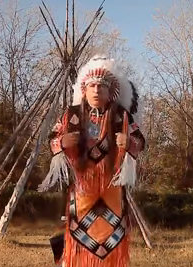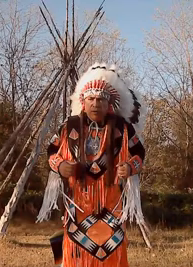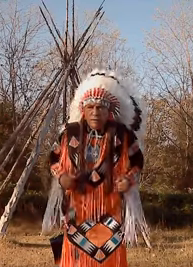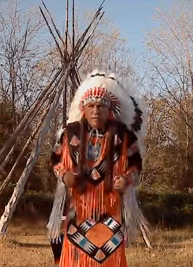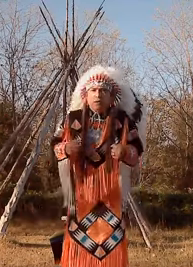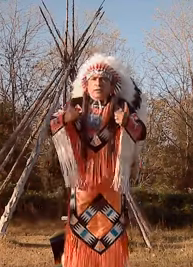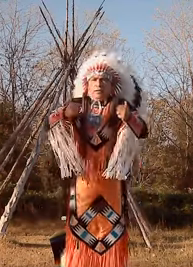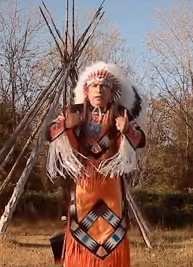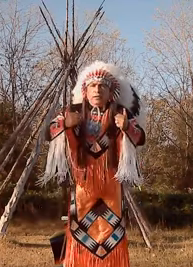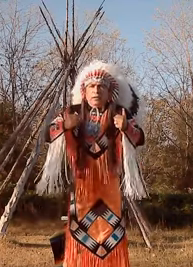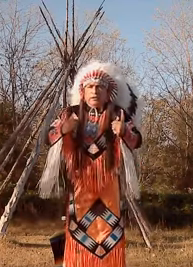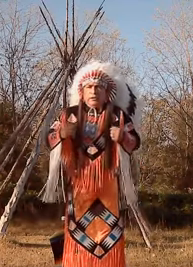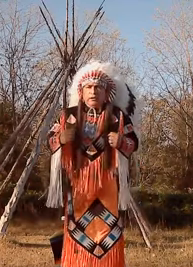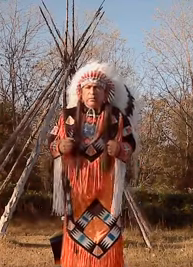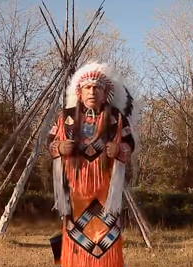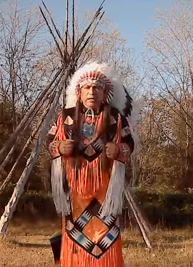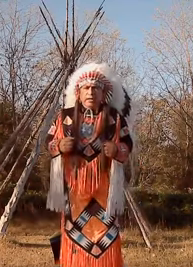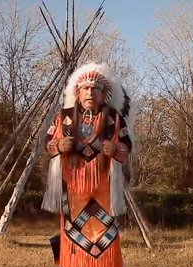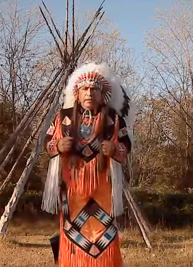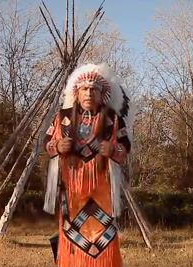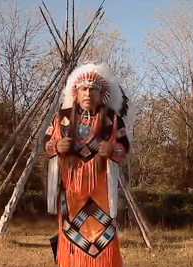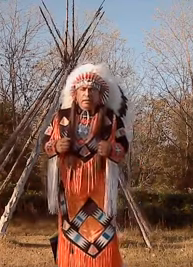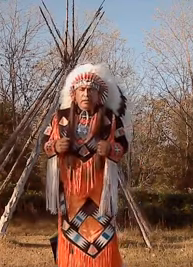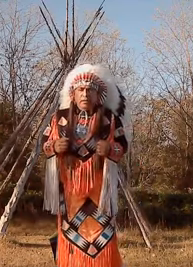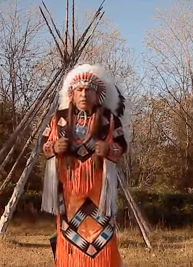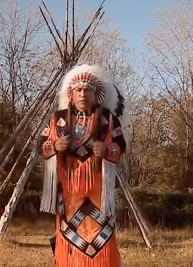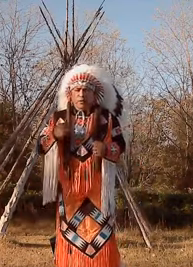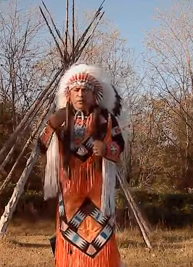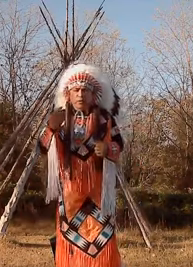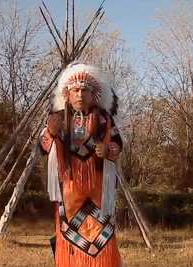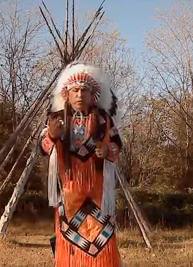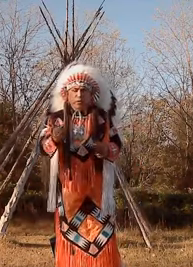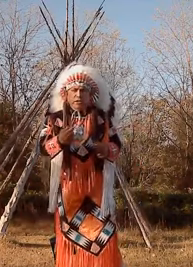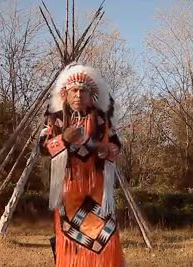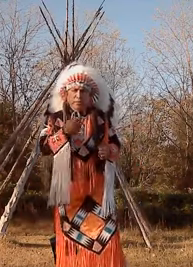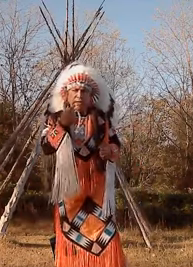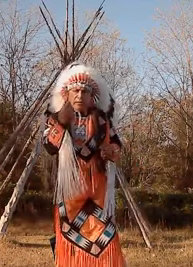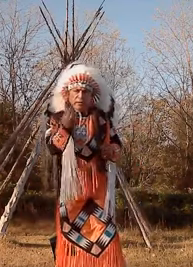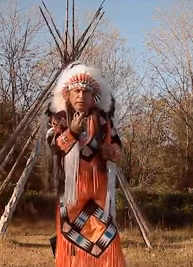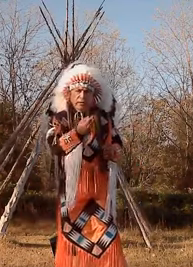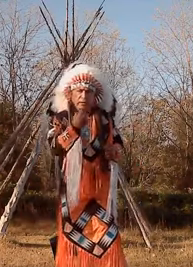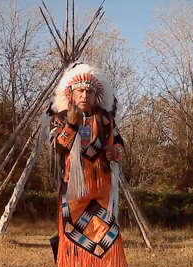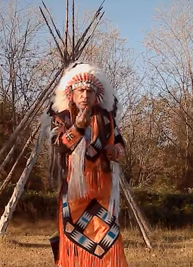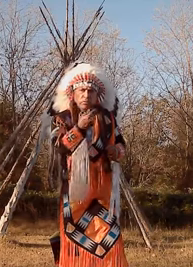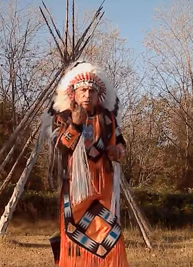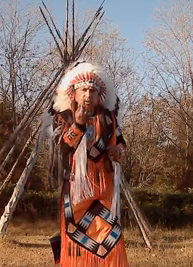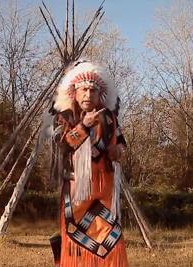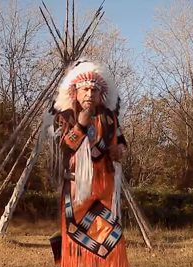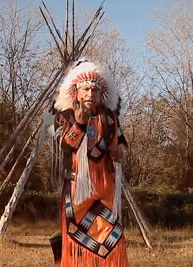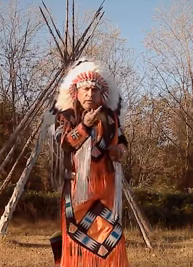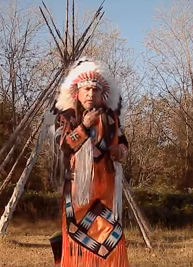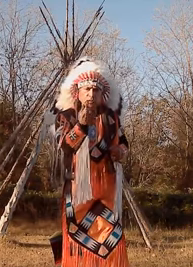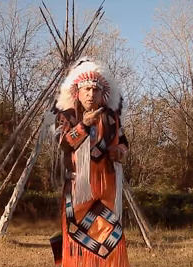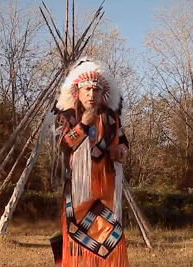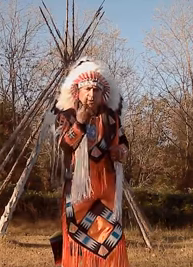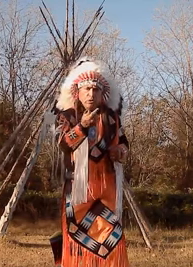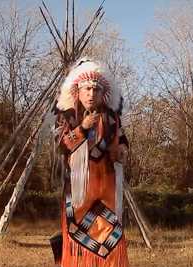steps like that or if we want to spin we go like that or a